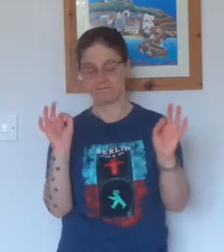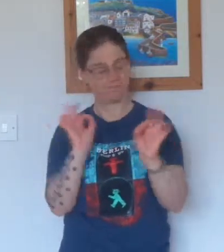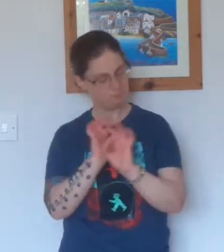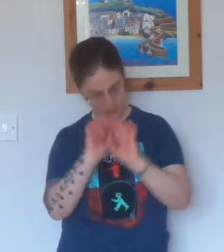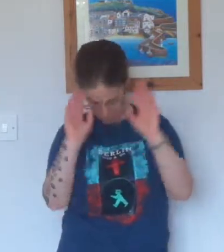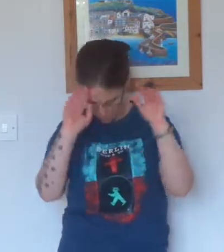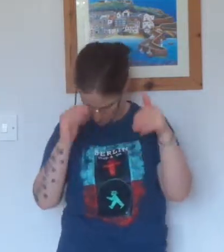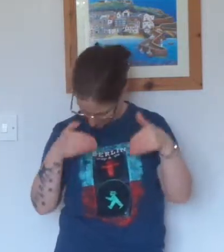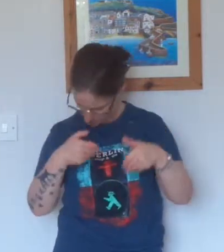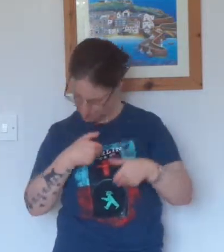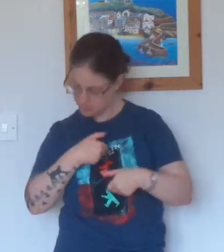knows me.